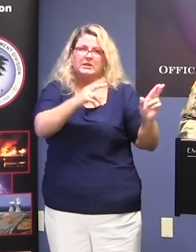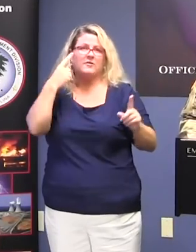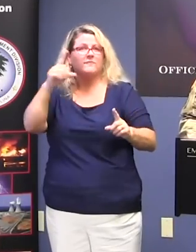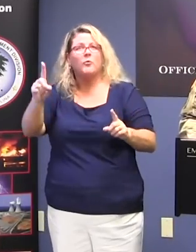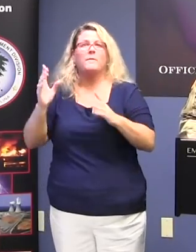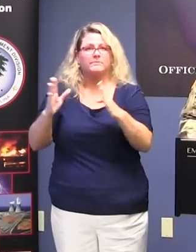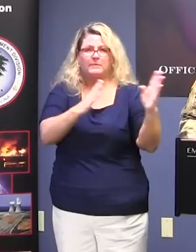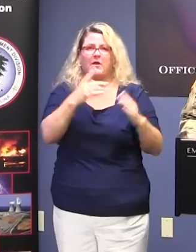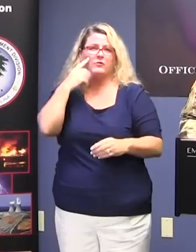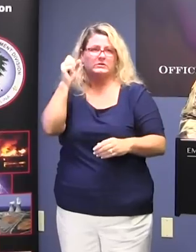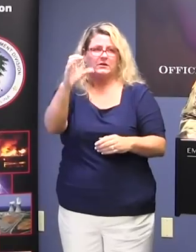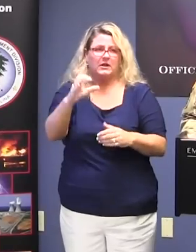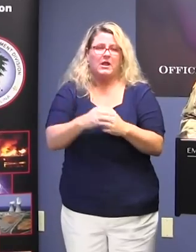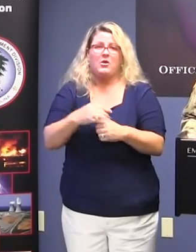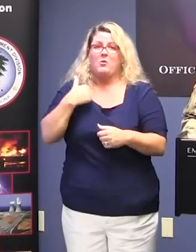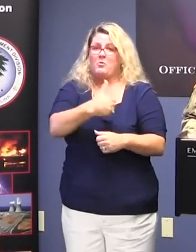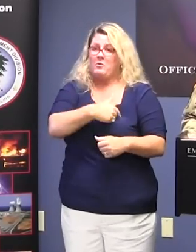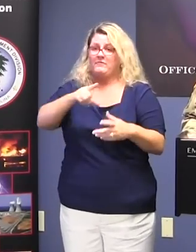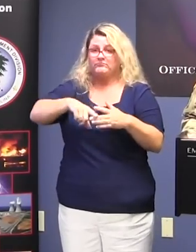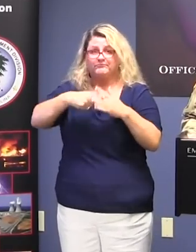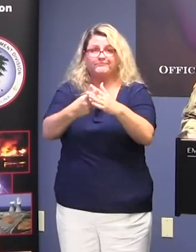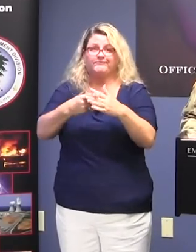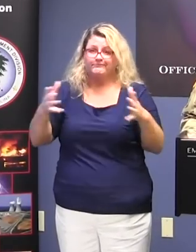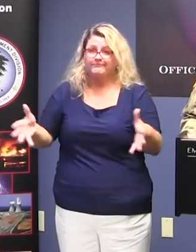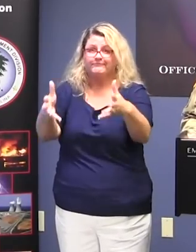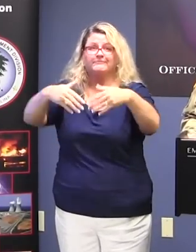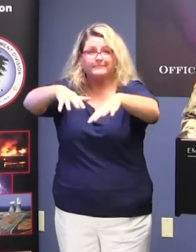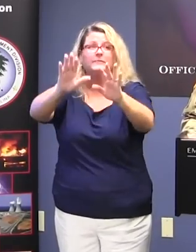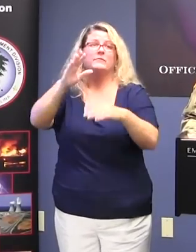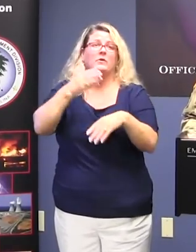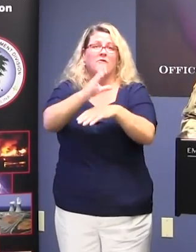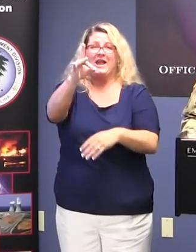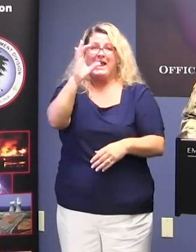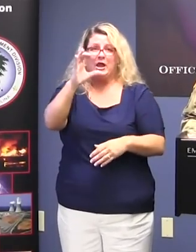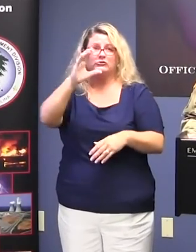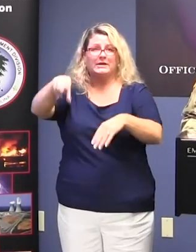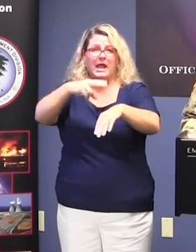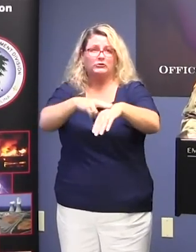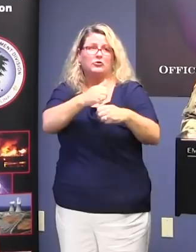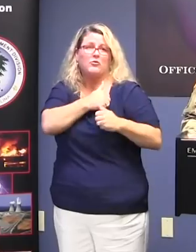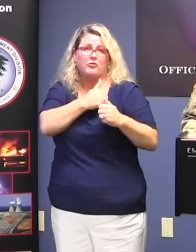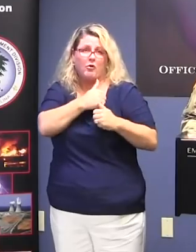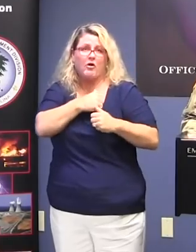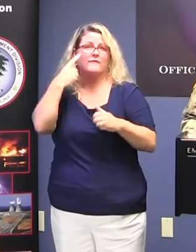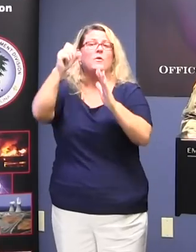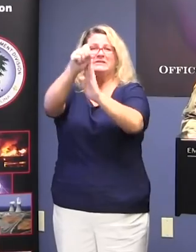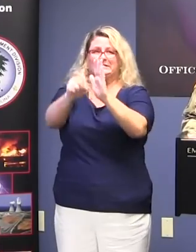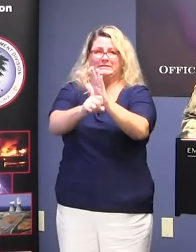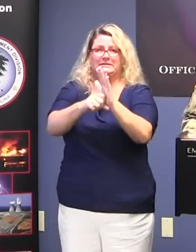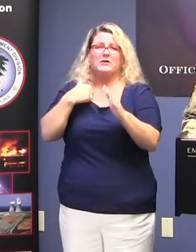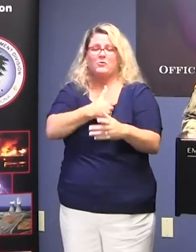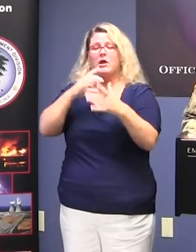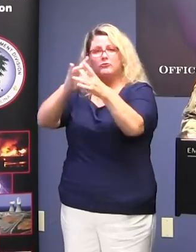Carolina. We've activated over 800 National Guardsmen to support state operations, and we are coordinating with